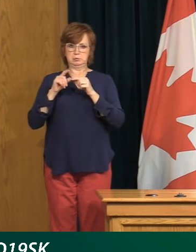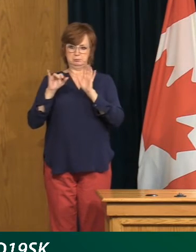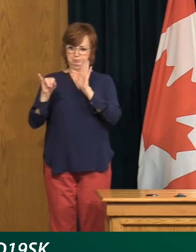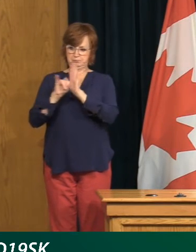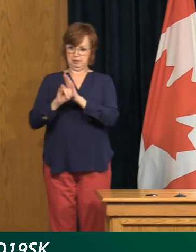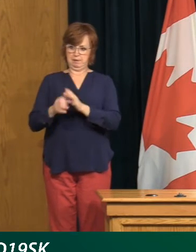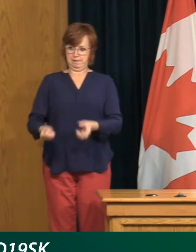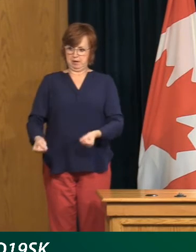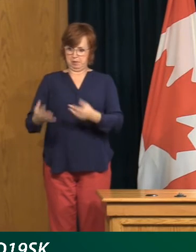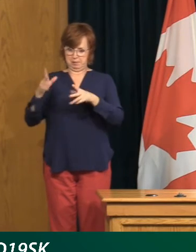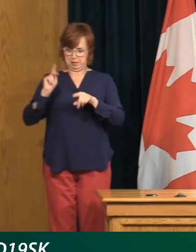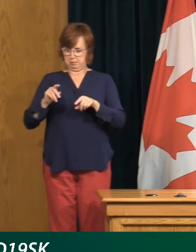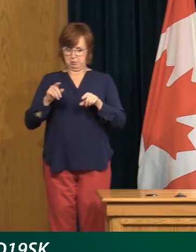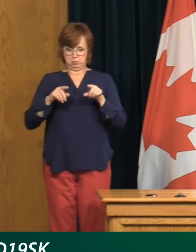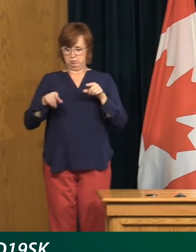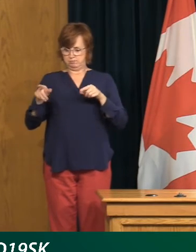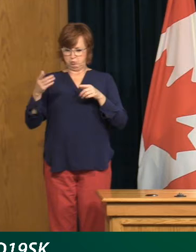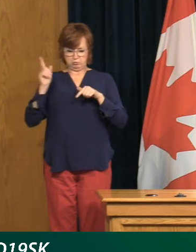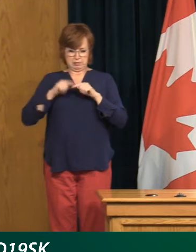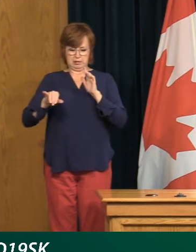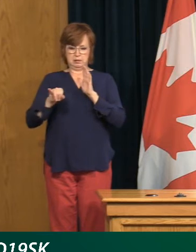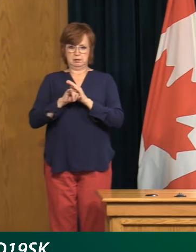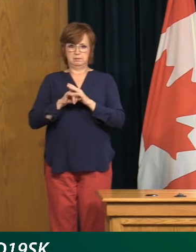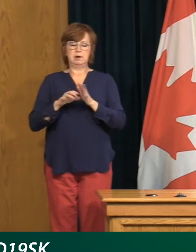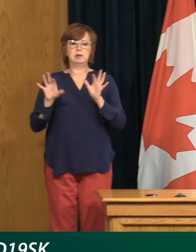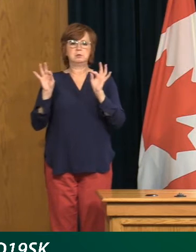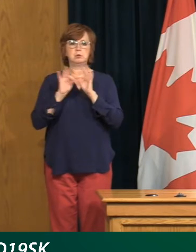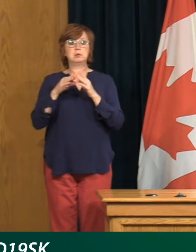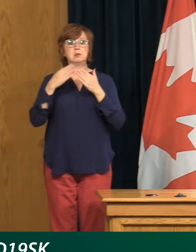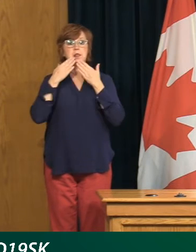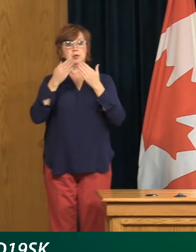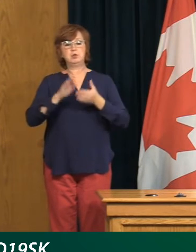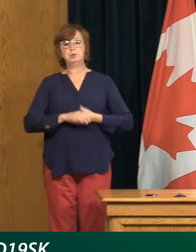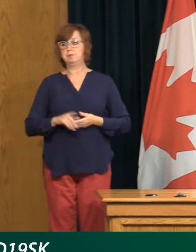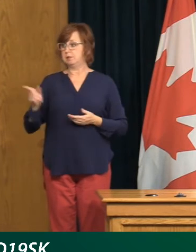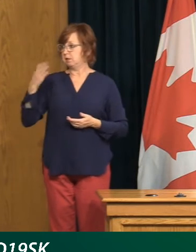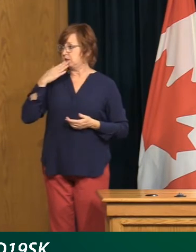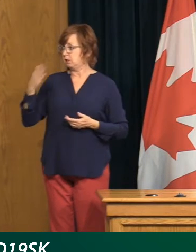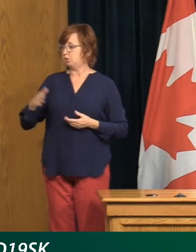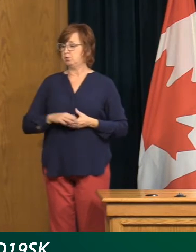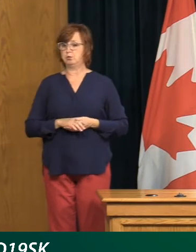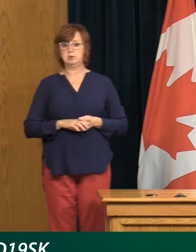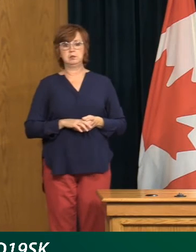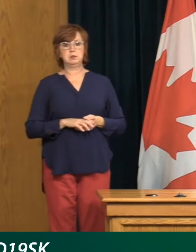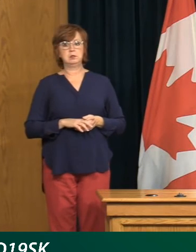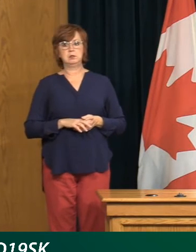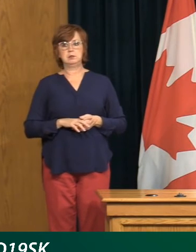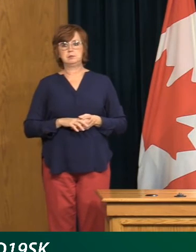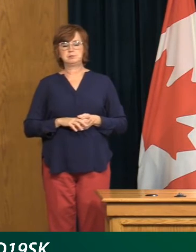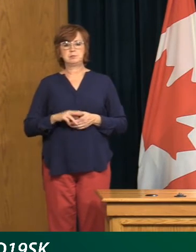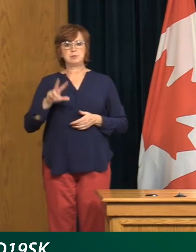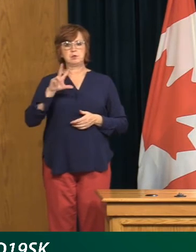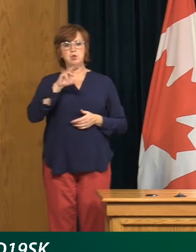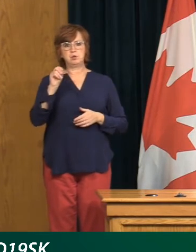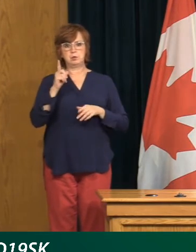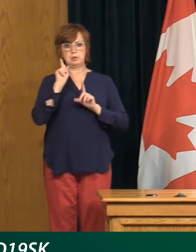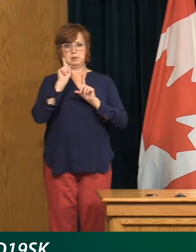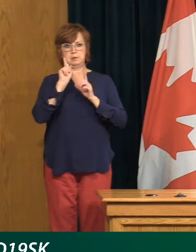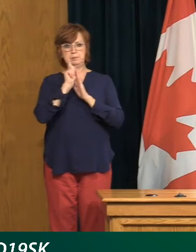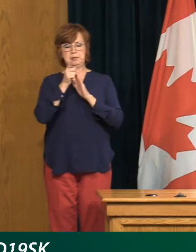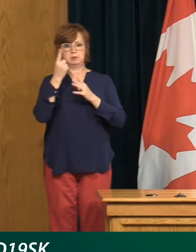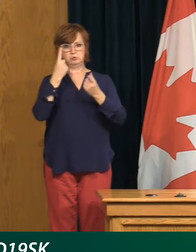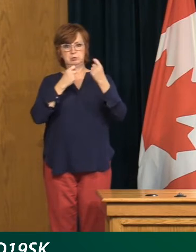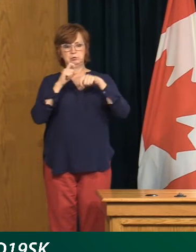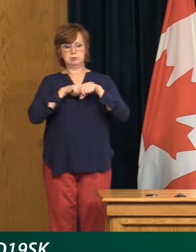that cannot identify a source of exposure. Thank you. MS. Thank you, Dr. Shahab. We'll now take about 30 minutes of questions.